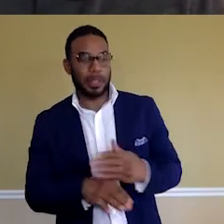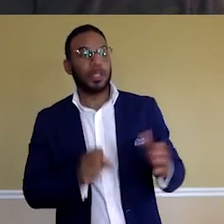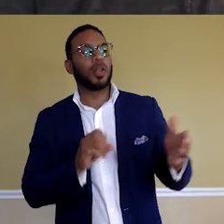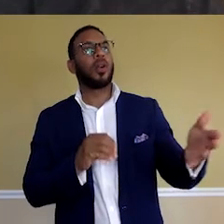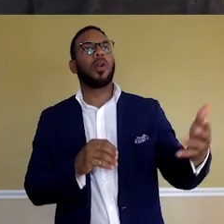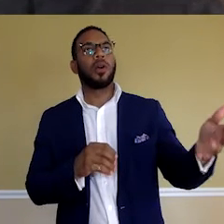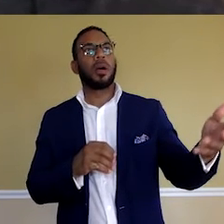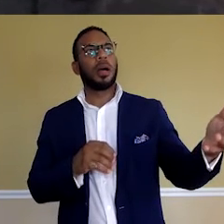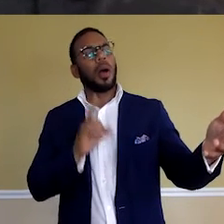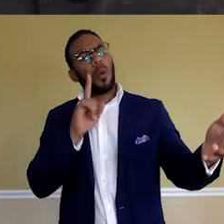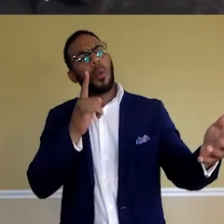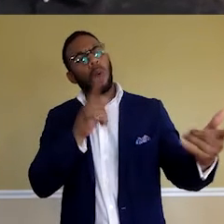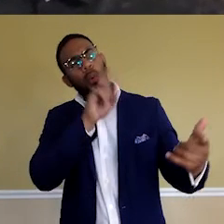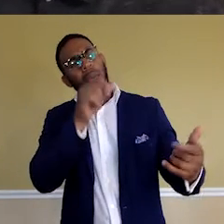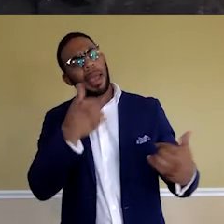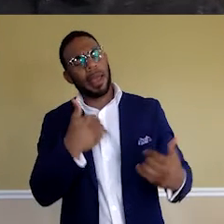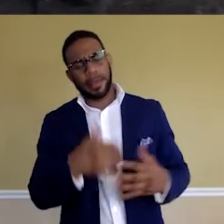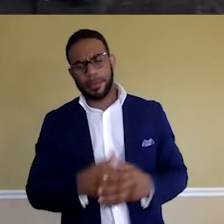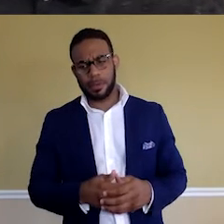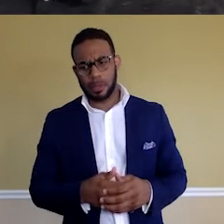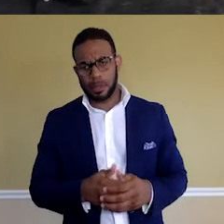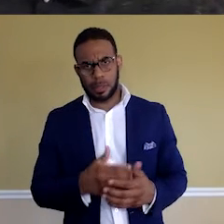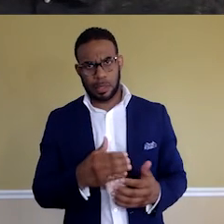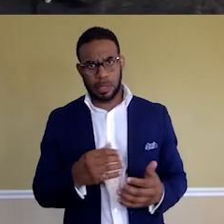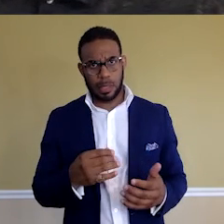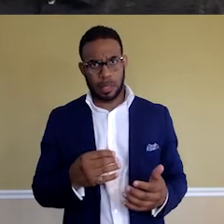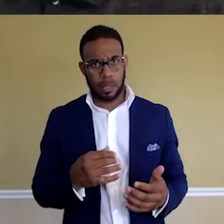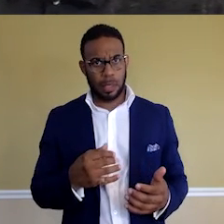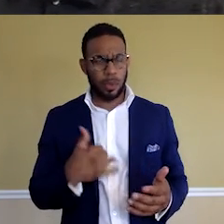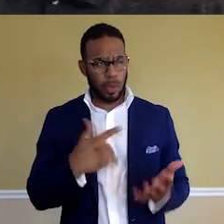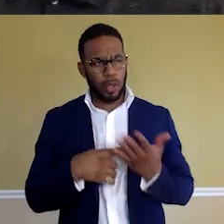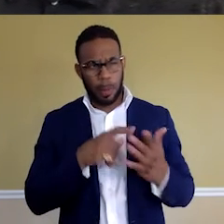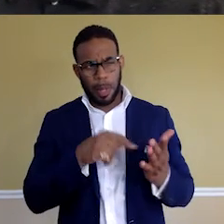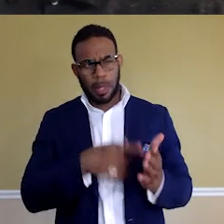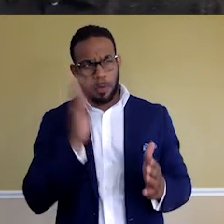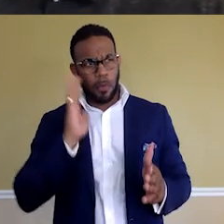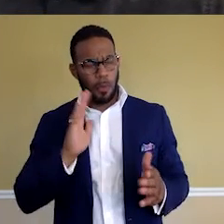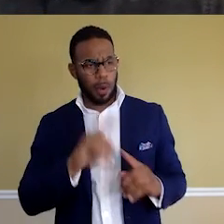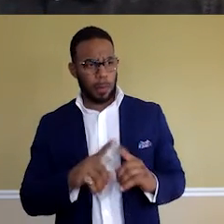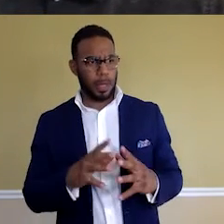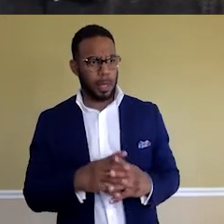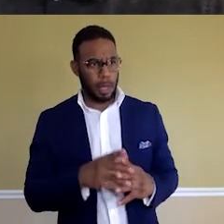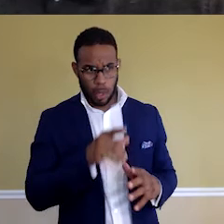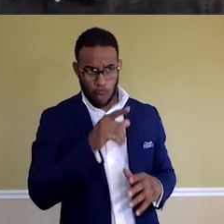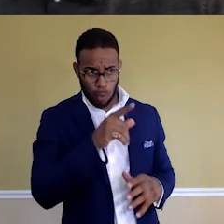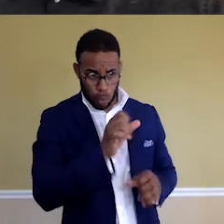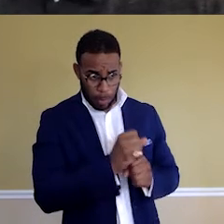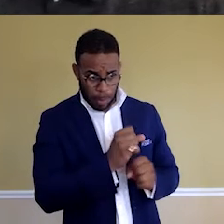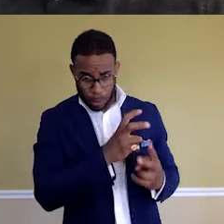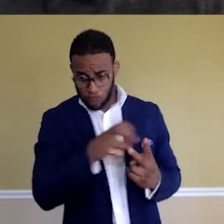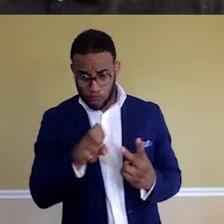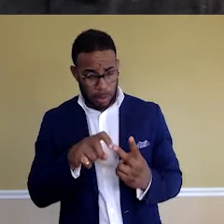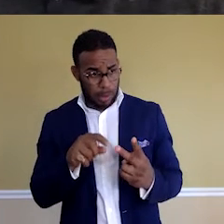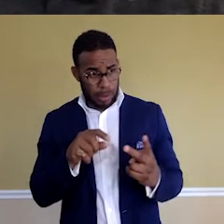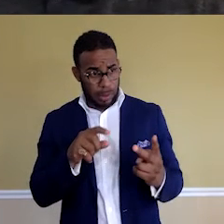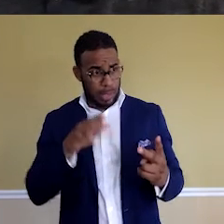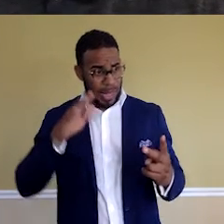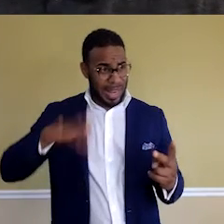one question I have, though, and we kind of talked about this before, but you're making this transition late in life. What